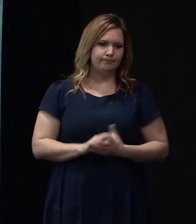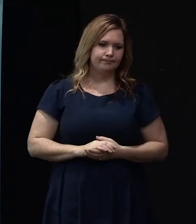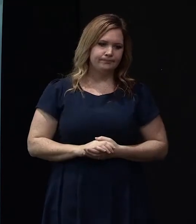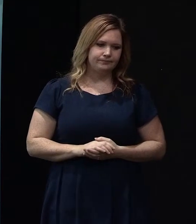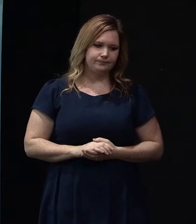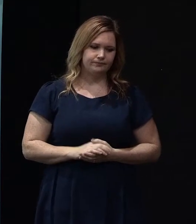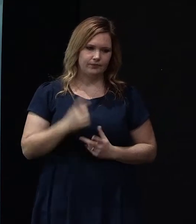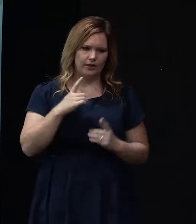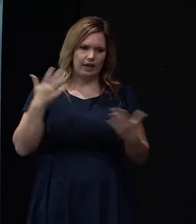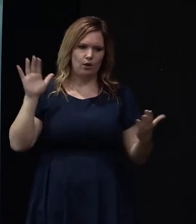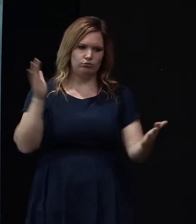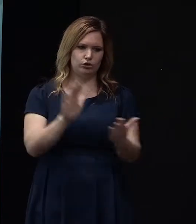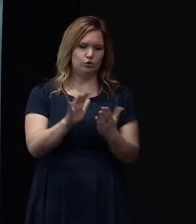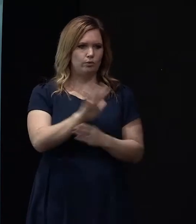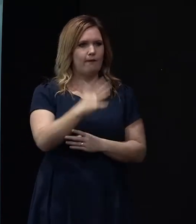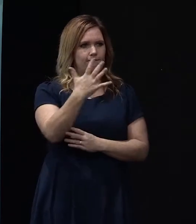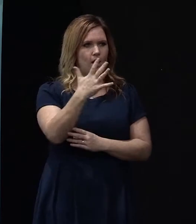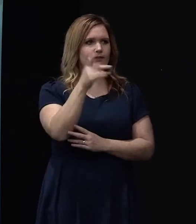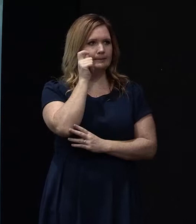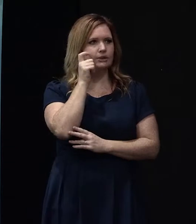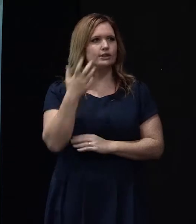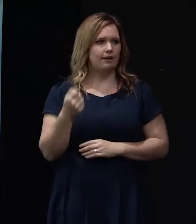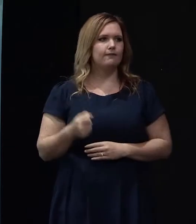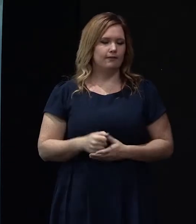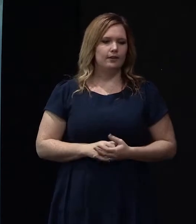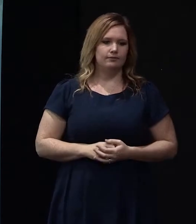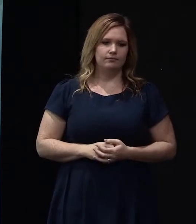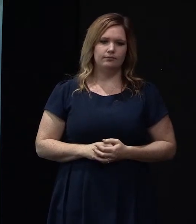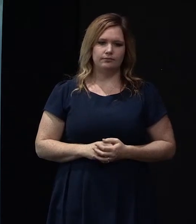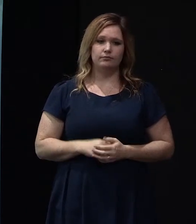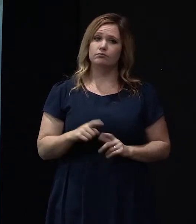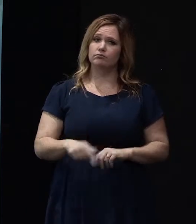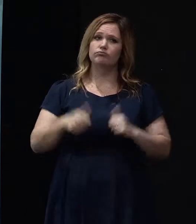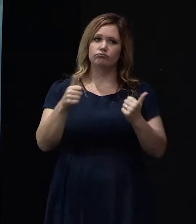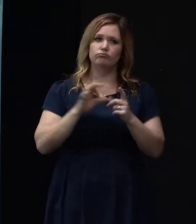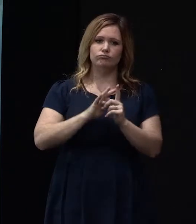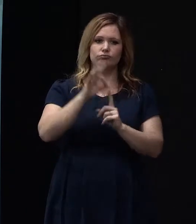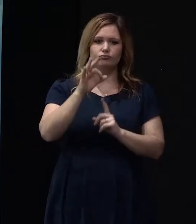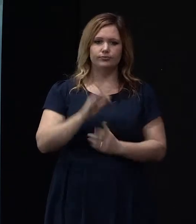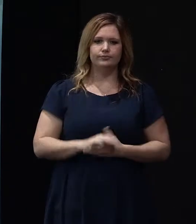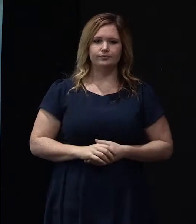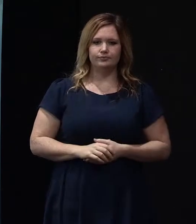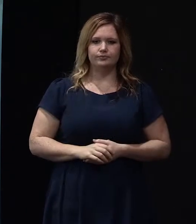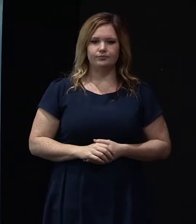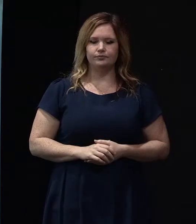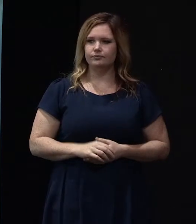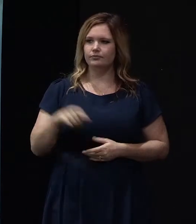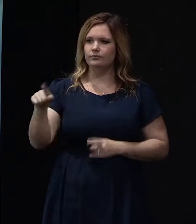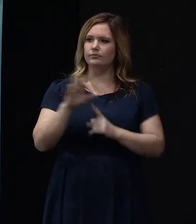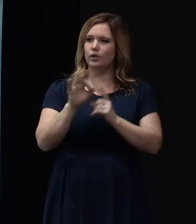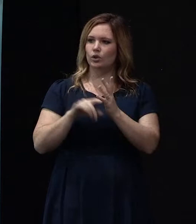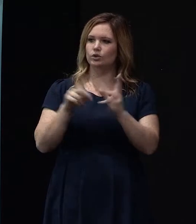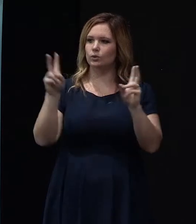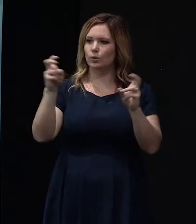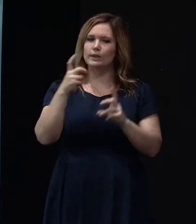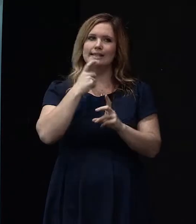So I think it's down to about five. So that's good. And again, that was what this project called Simple